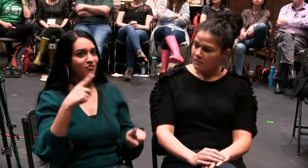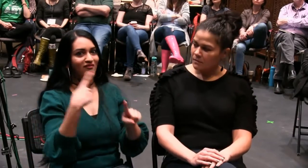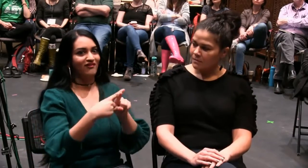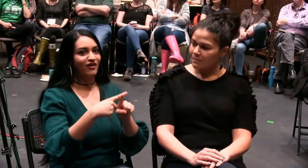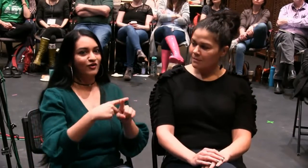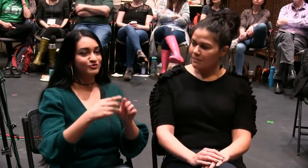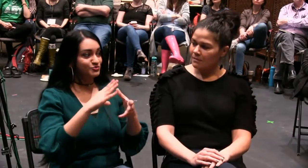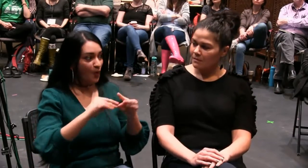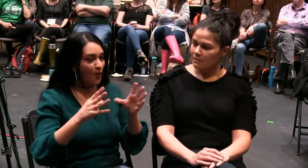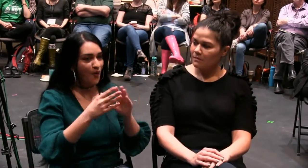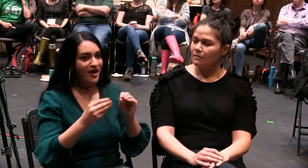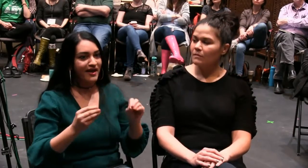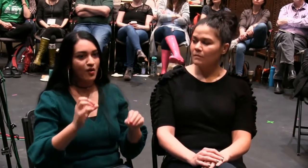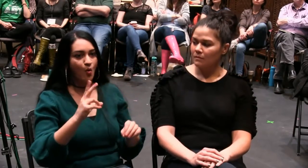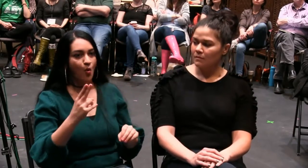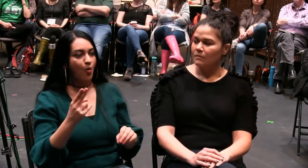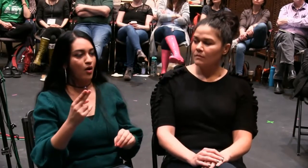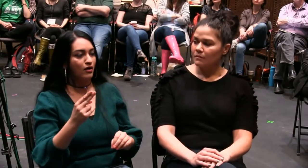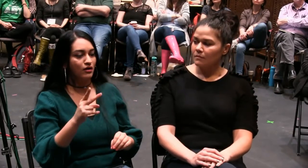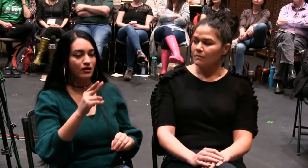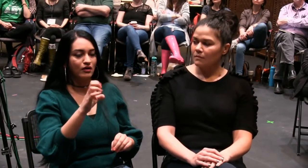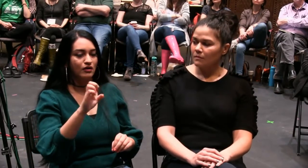the smaller community, the deaf community,